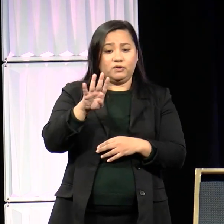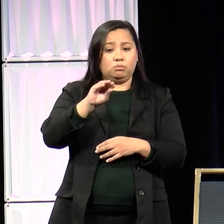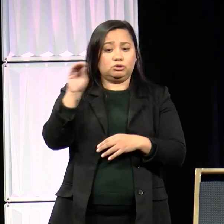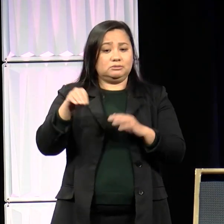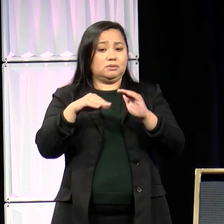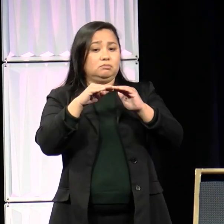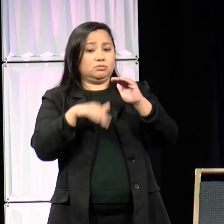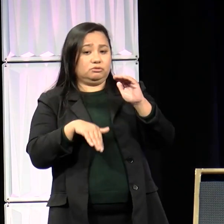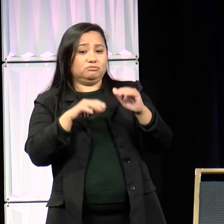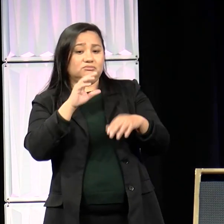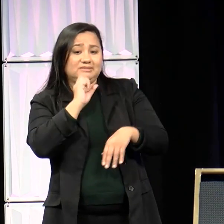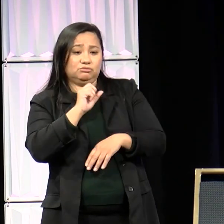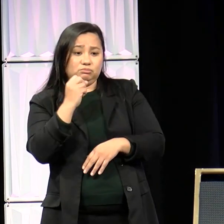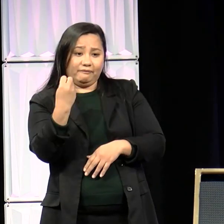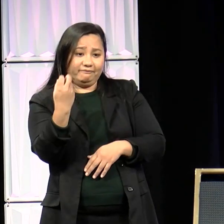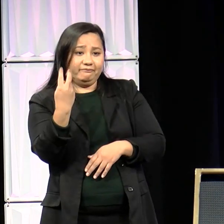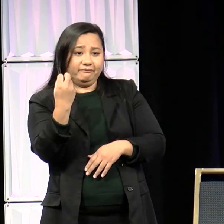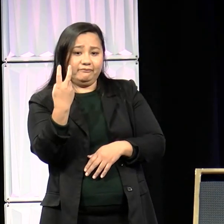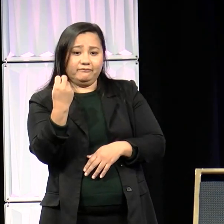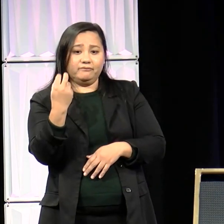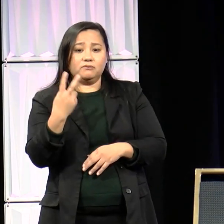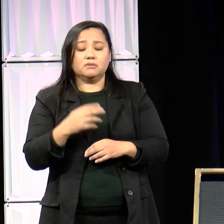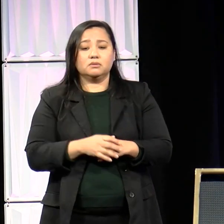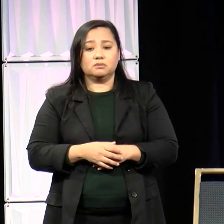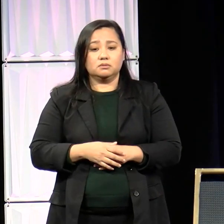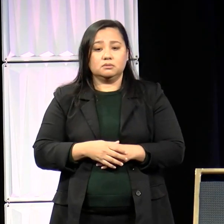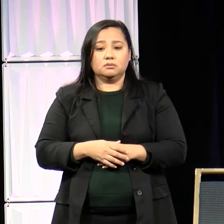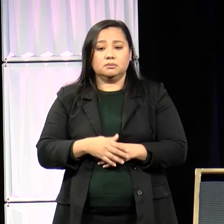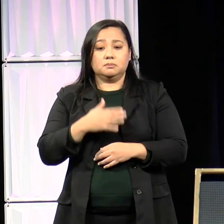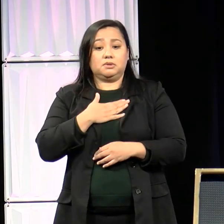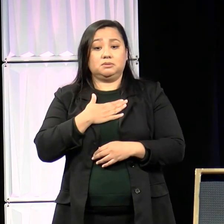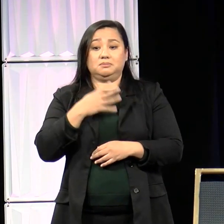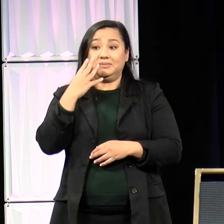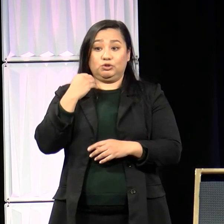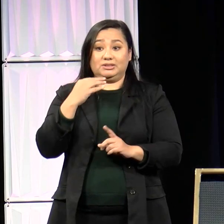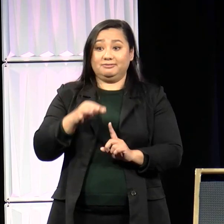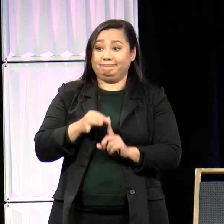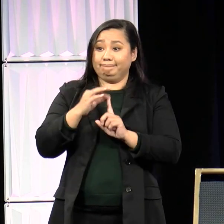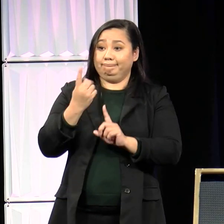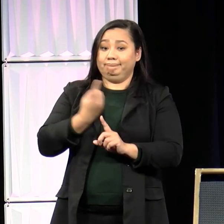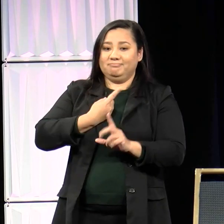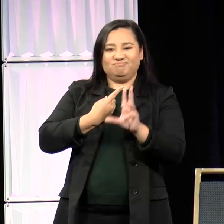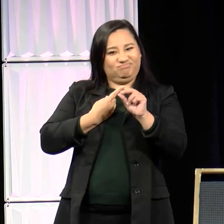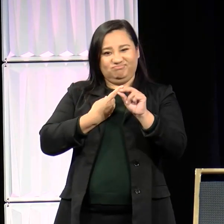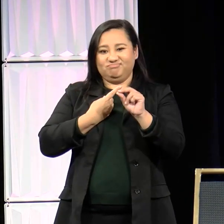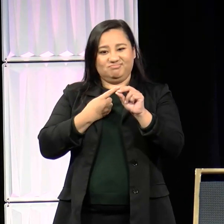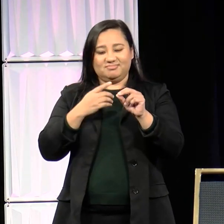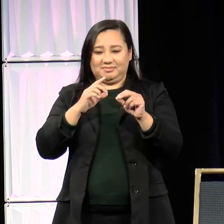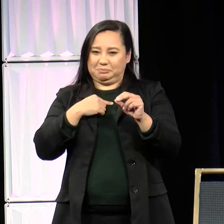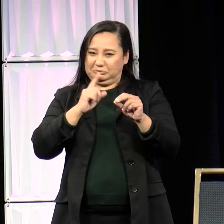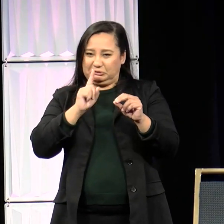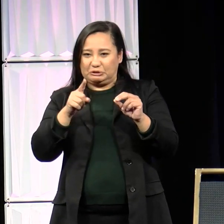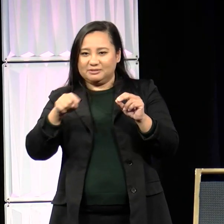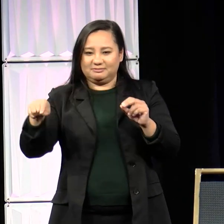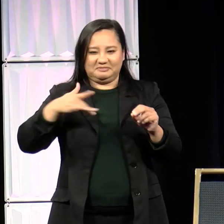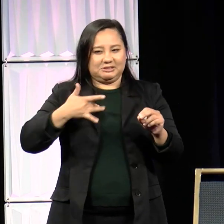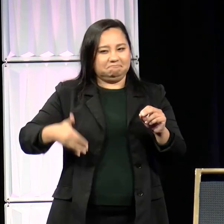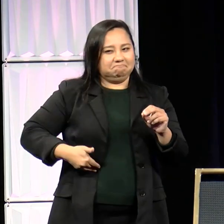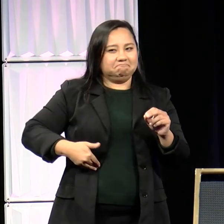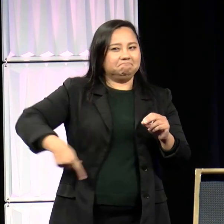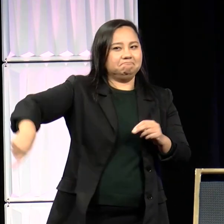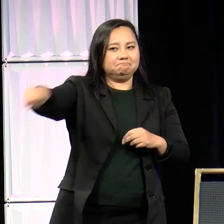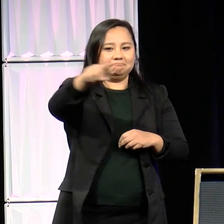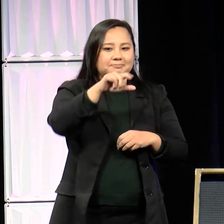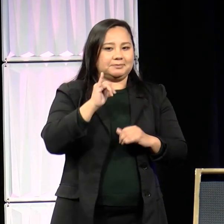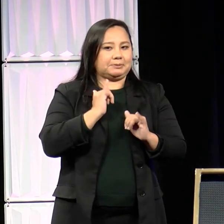say my experience isn't unique. I'm almost certain I'm standing in a room with others who share a similar story. And if